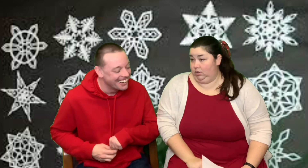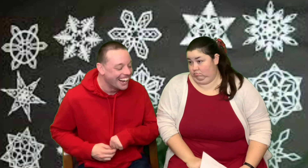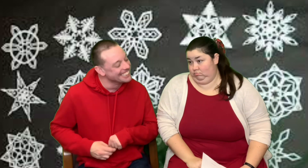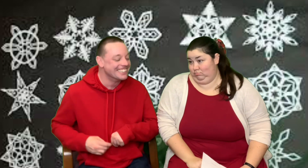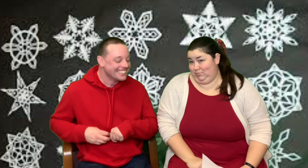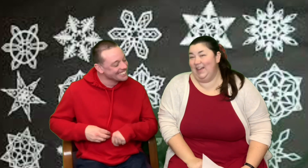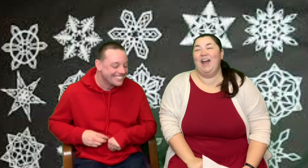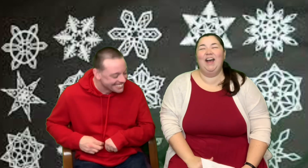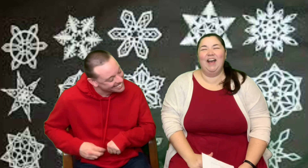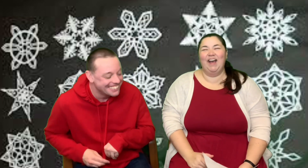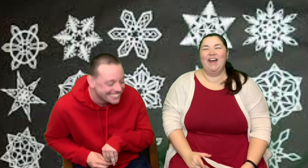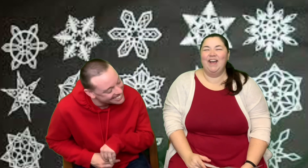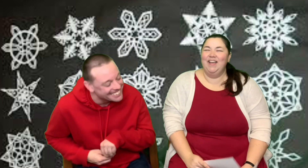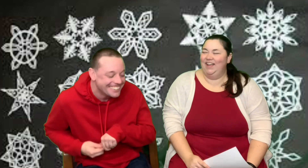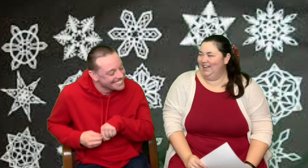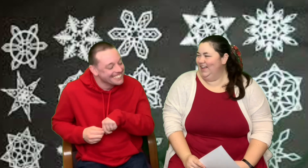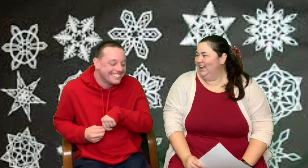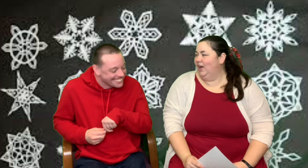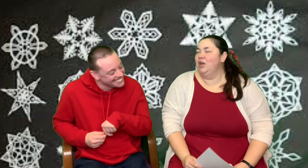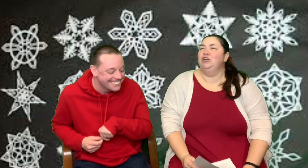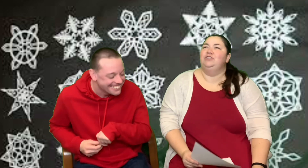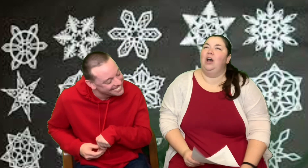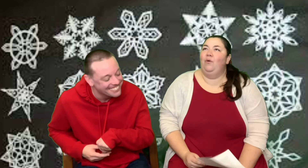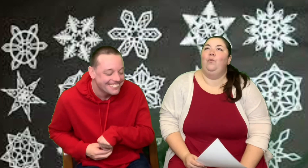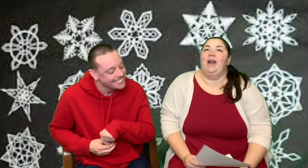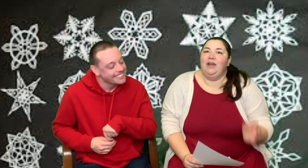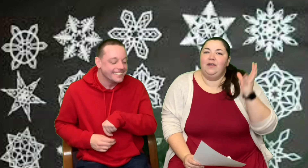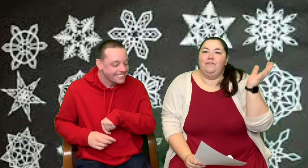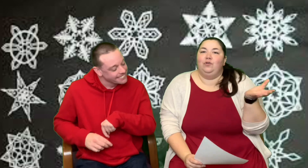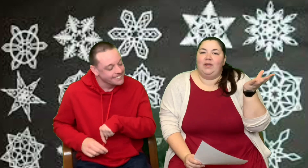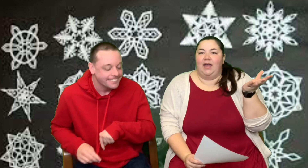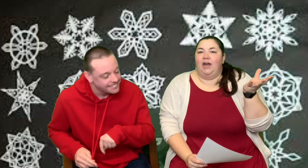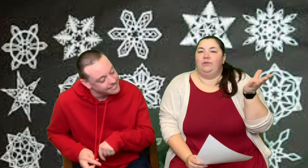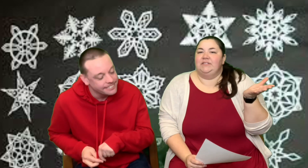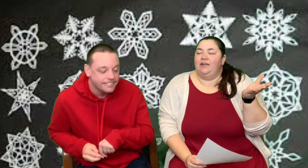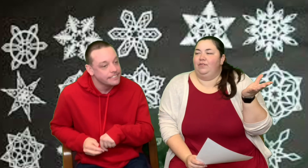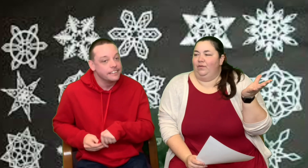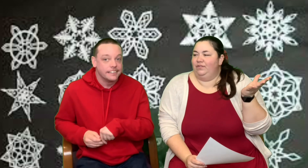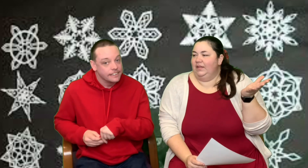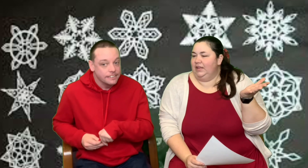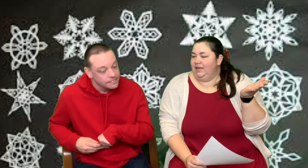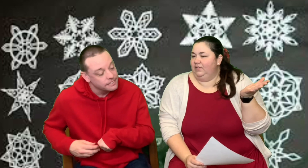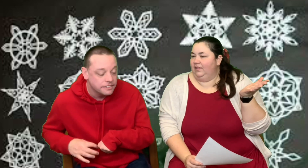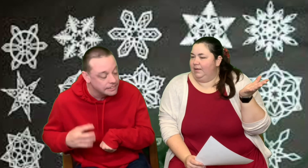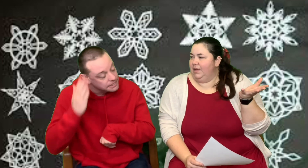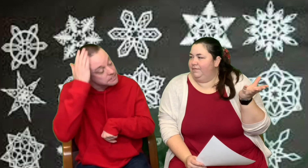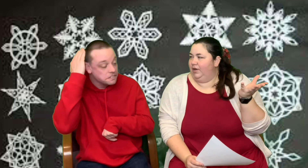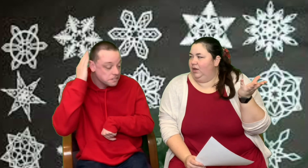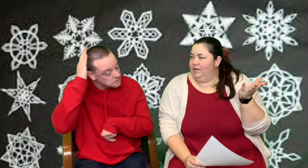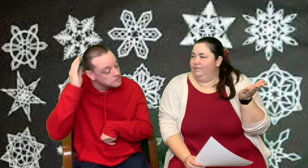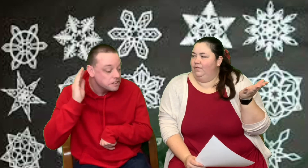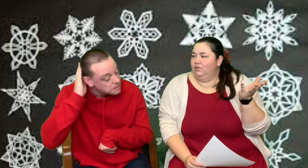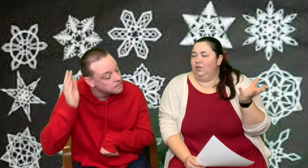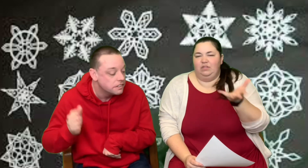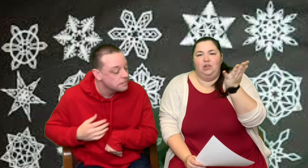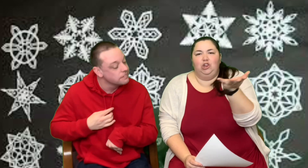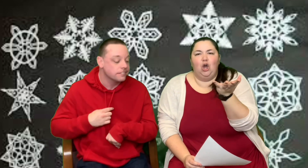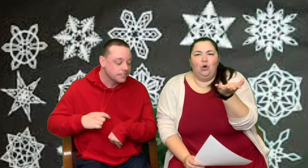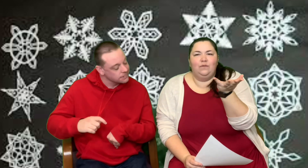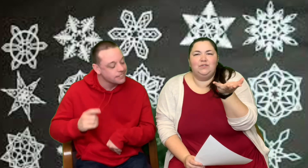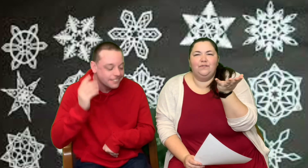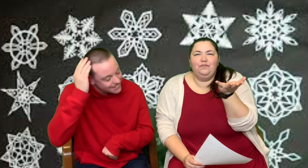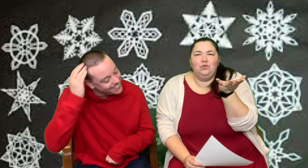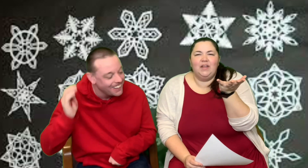fruitcake? Good. Yeah. So when I think of fruitcake, I always think of those silly things that like make fun of the